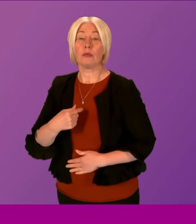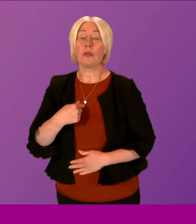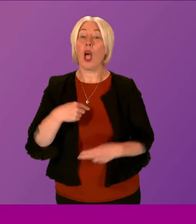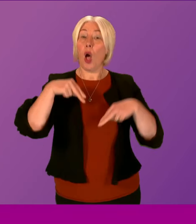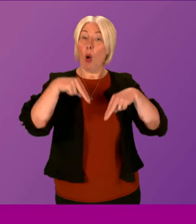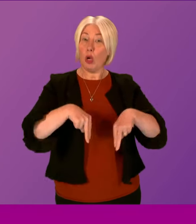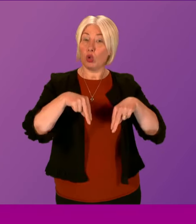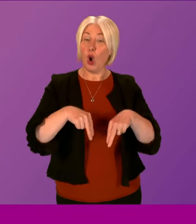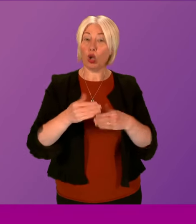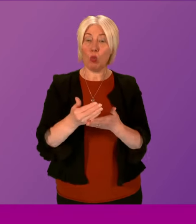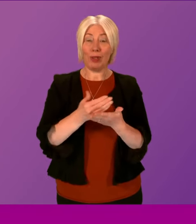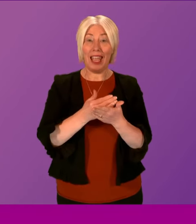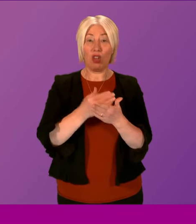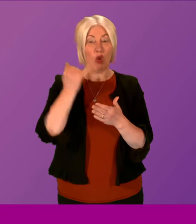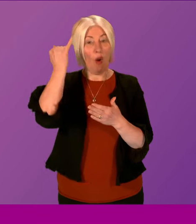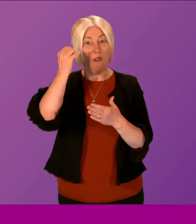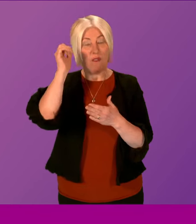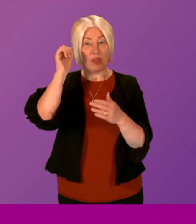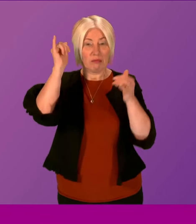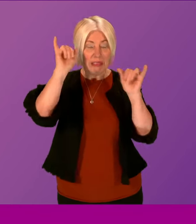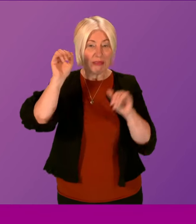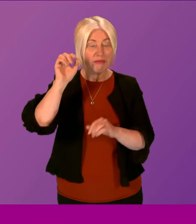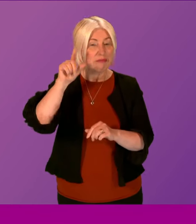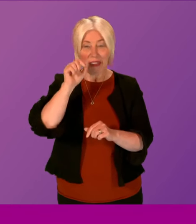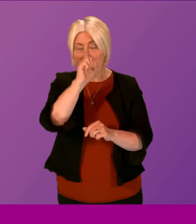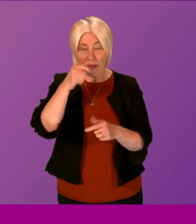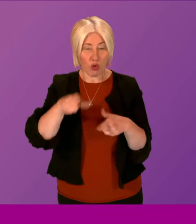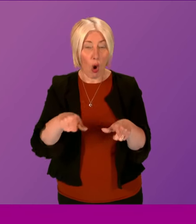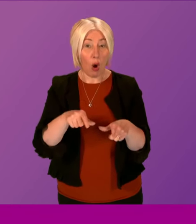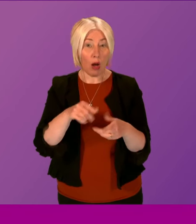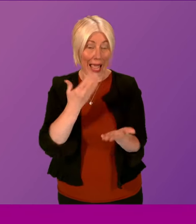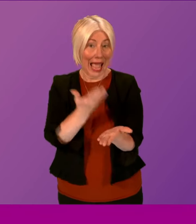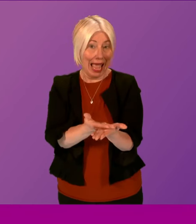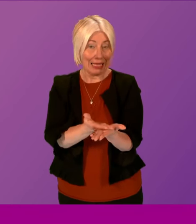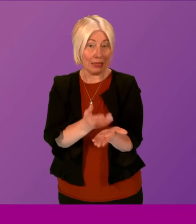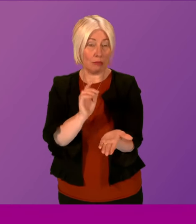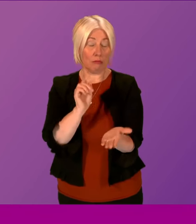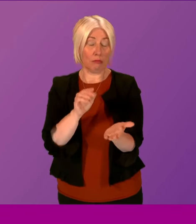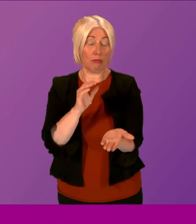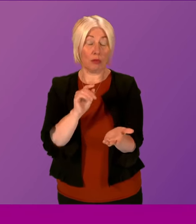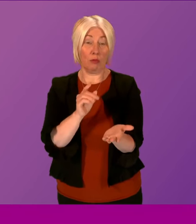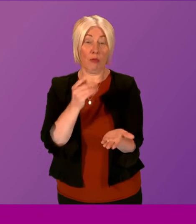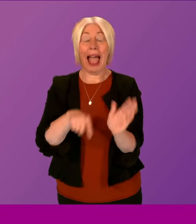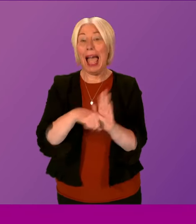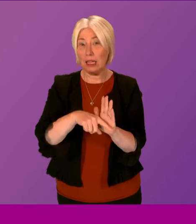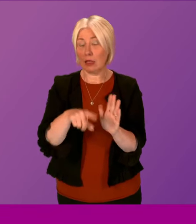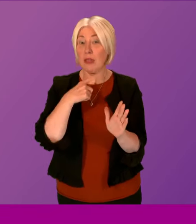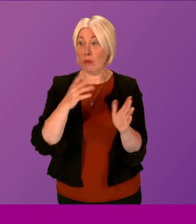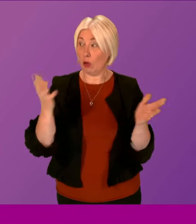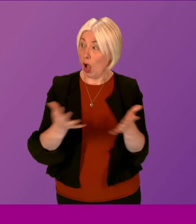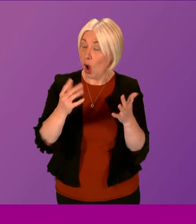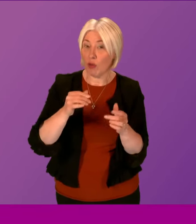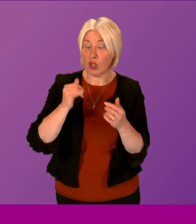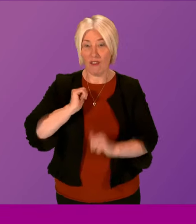of Livestock 2021 Act has proved successful in raising awareness of livestock attacks and worrying and in encouraging farmers